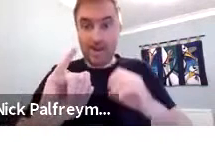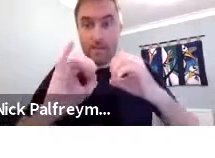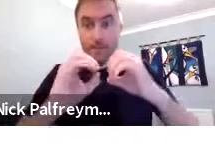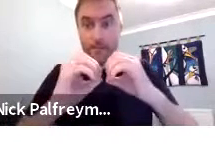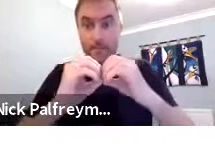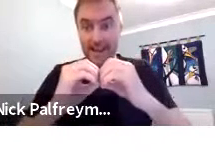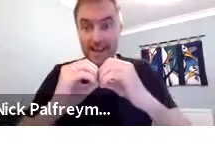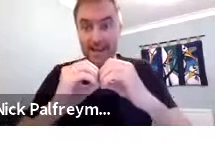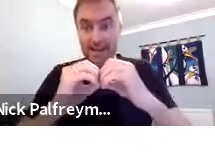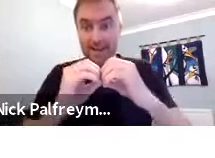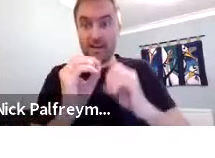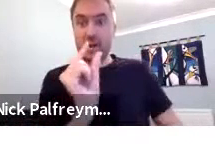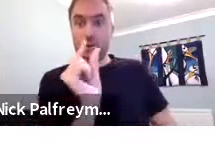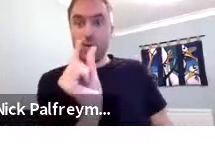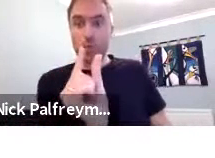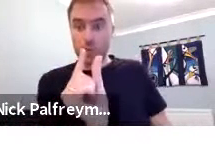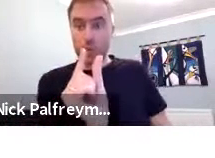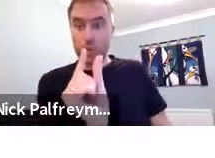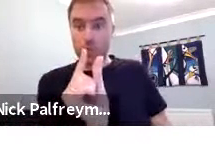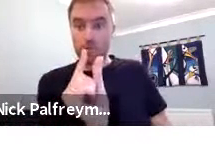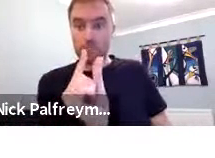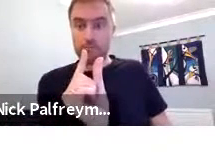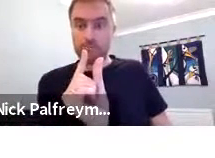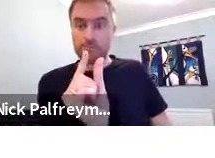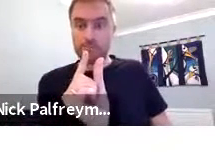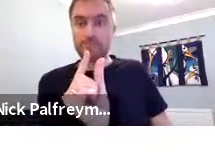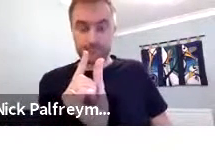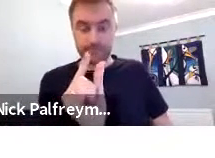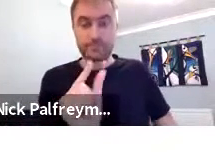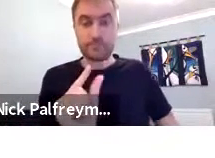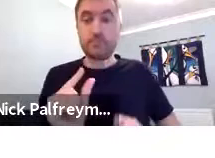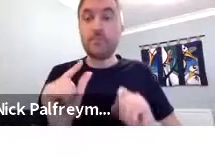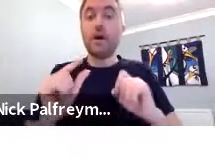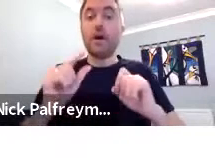i, b, and u.